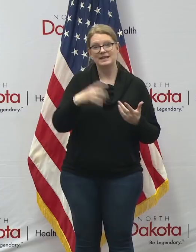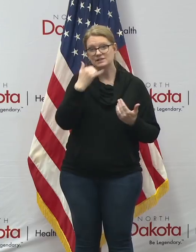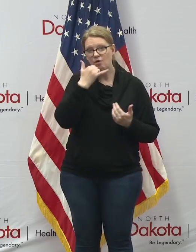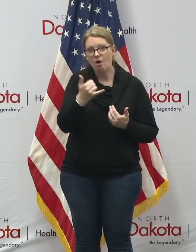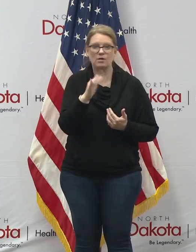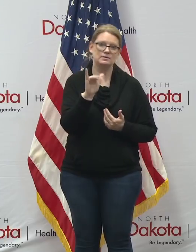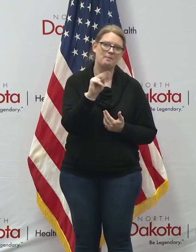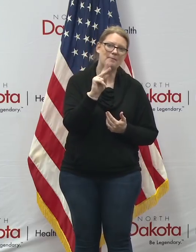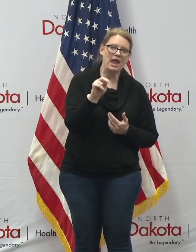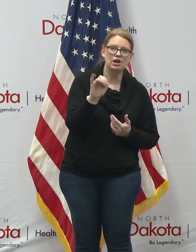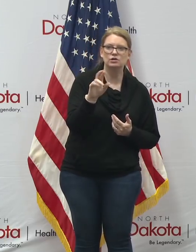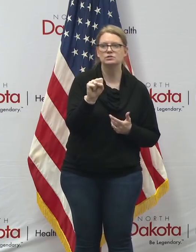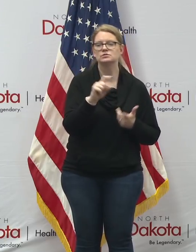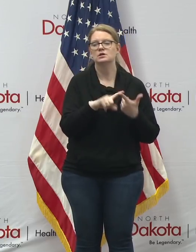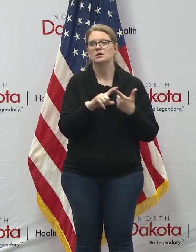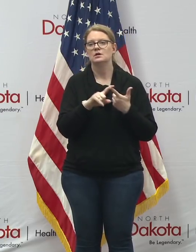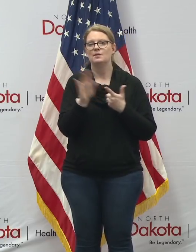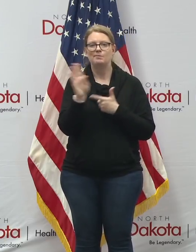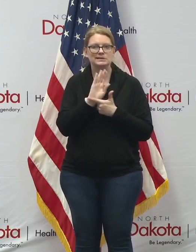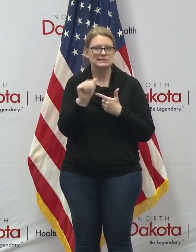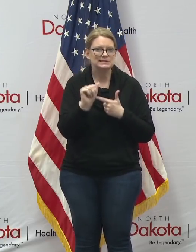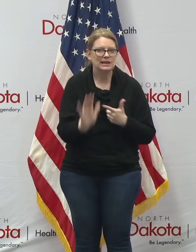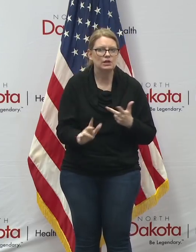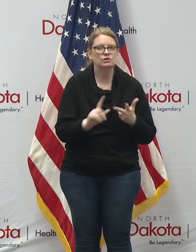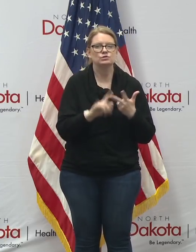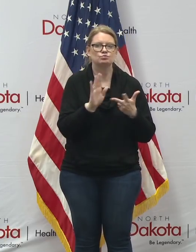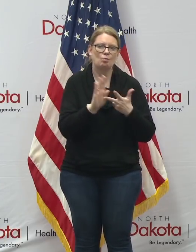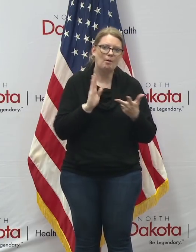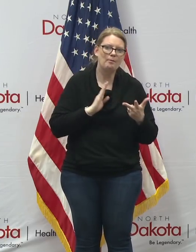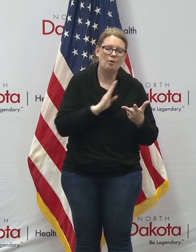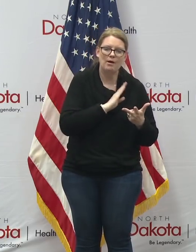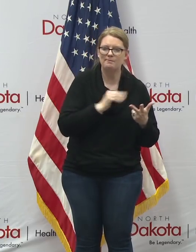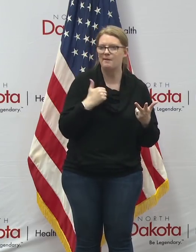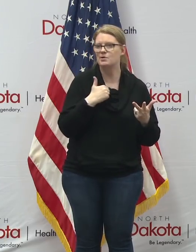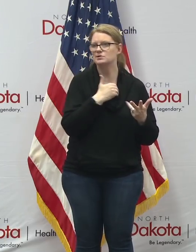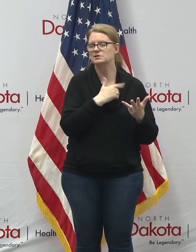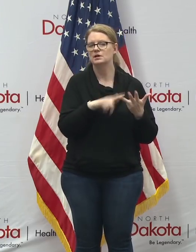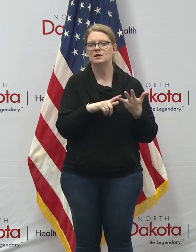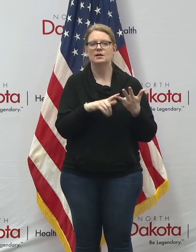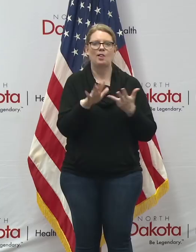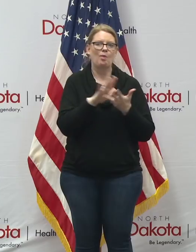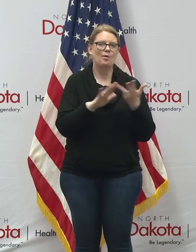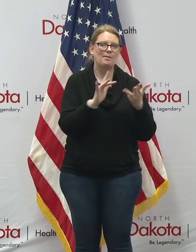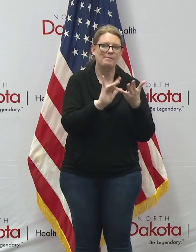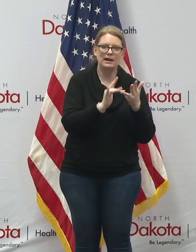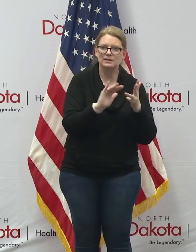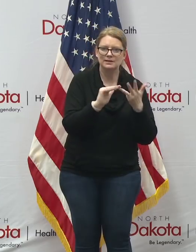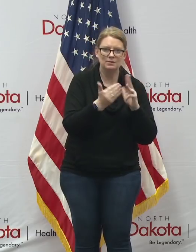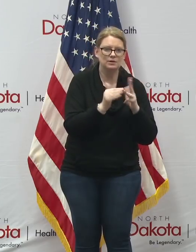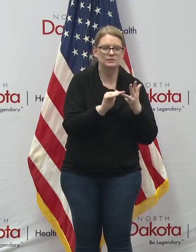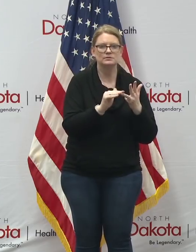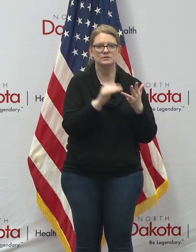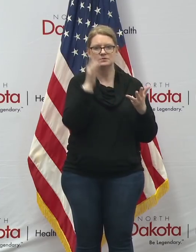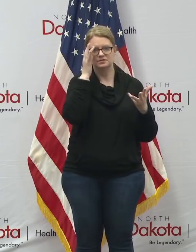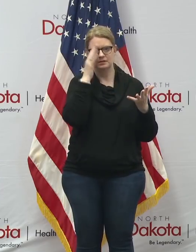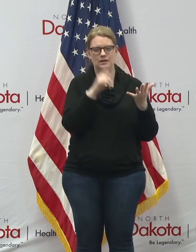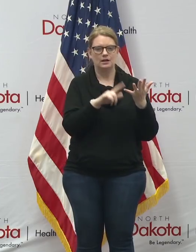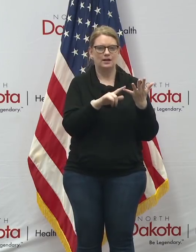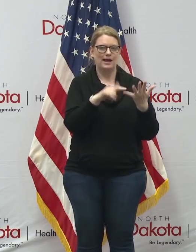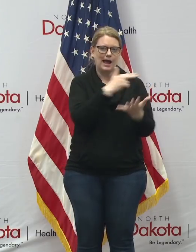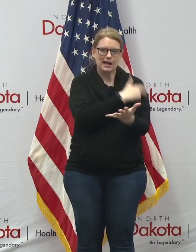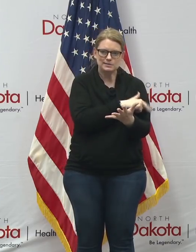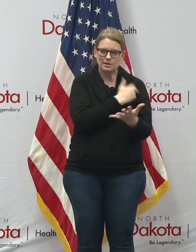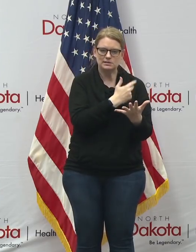talking to bankers whether it's talking to business leaders today whether it's school board members whether it's the local medical communities community the local hospitals